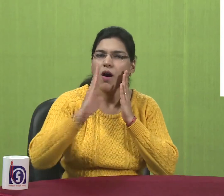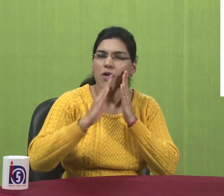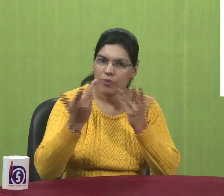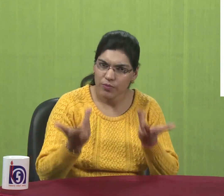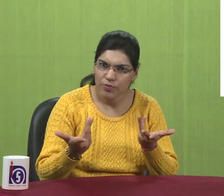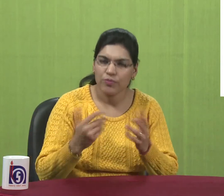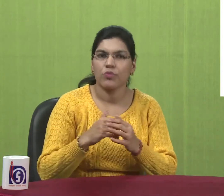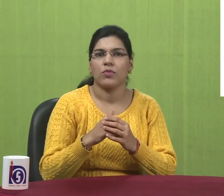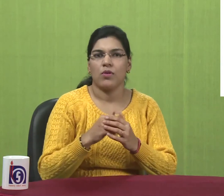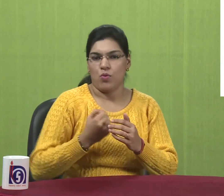Songs.